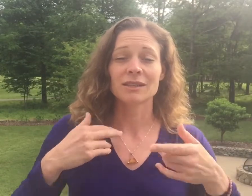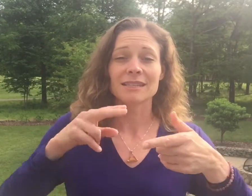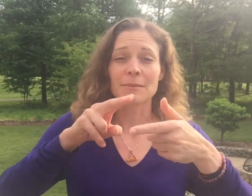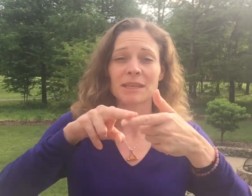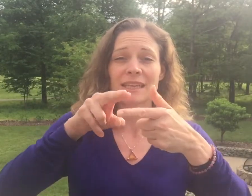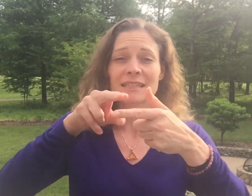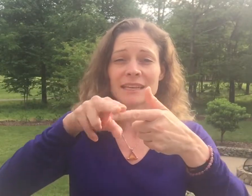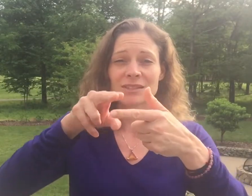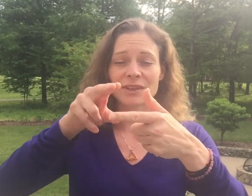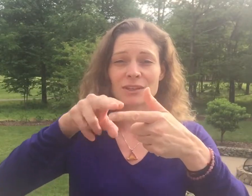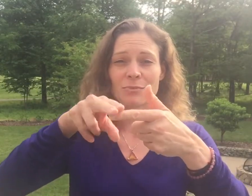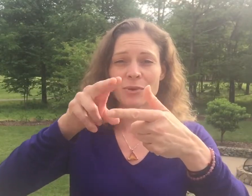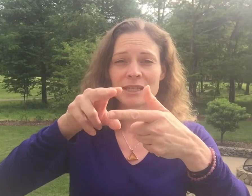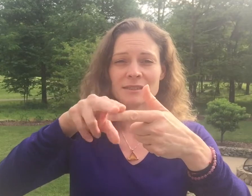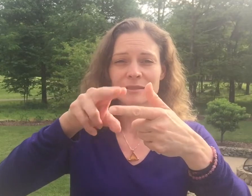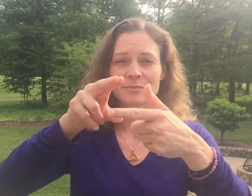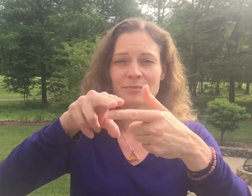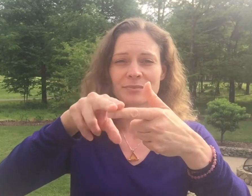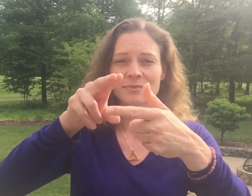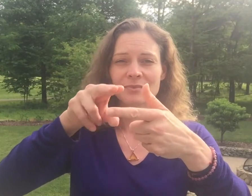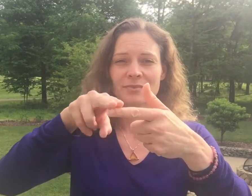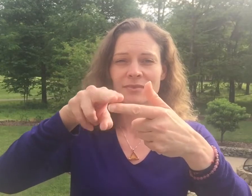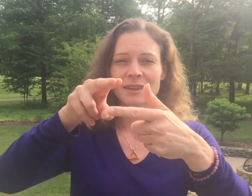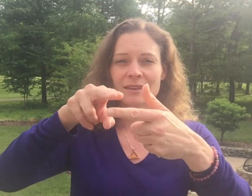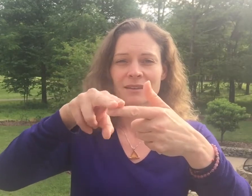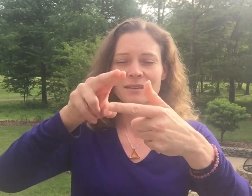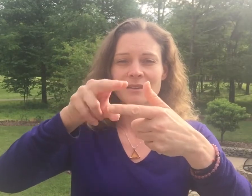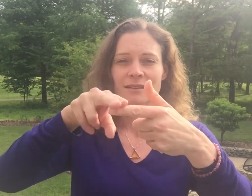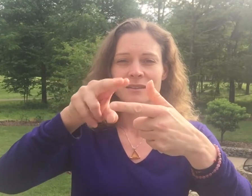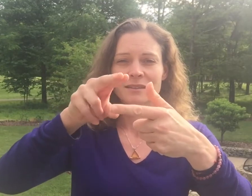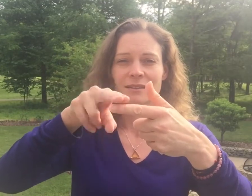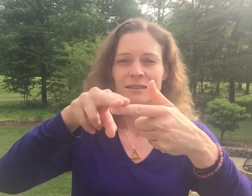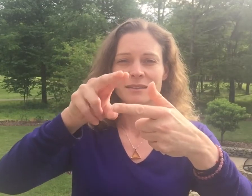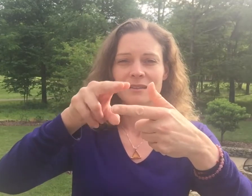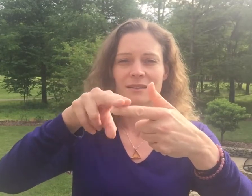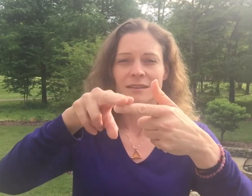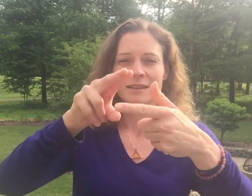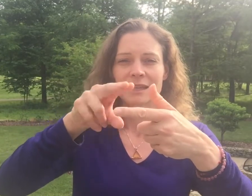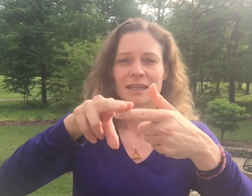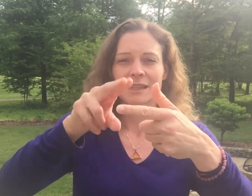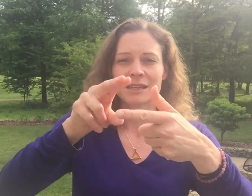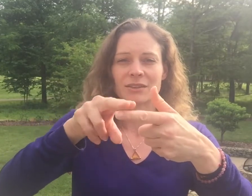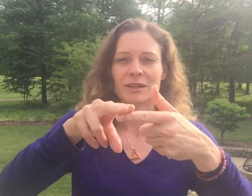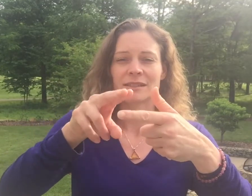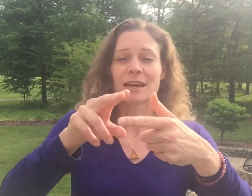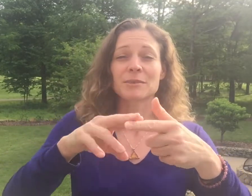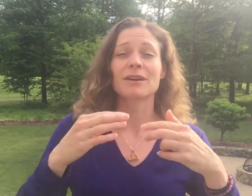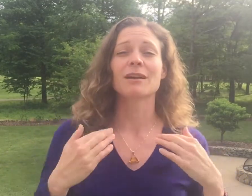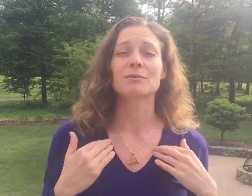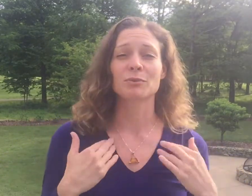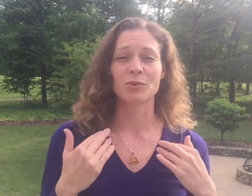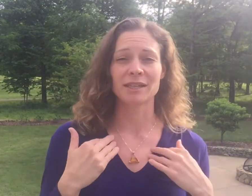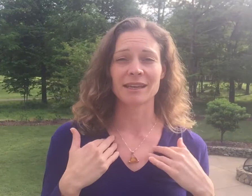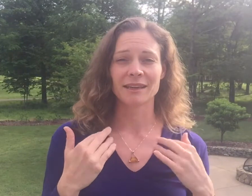you're going to tap the collarbone point. And then you're going to tap the collarbone point again.